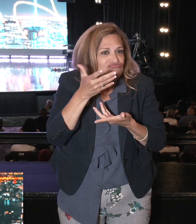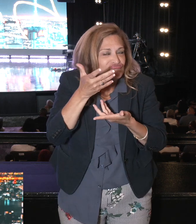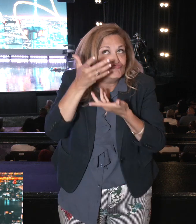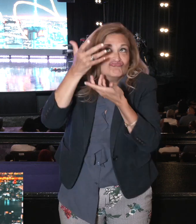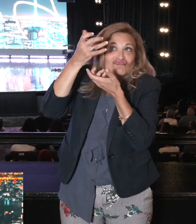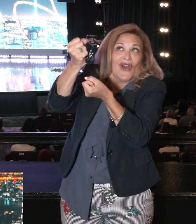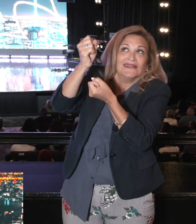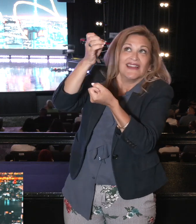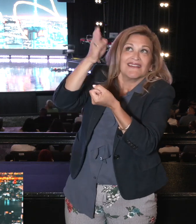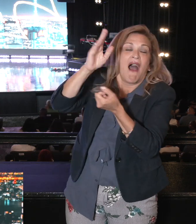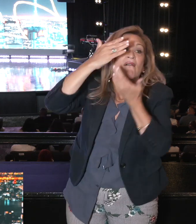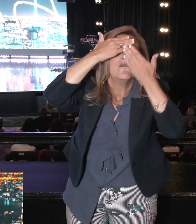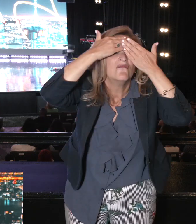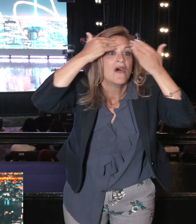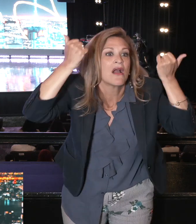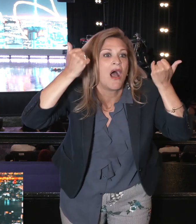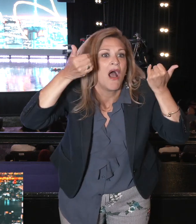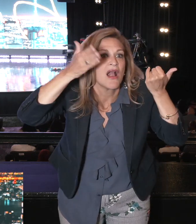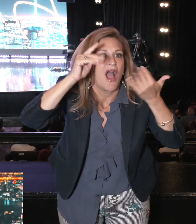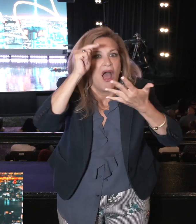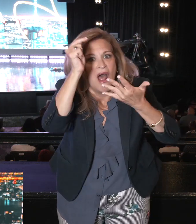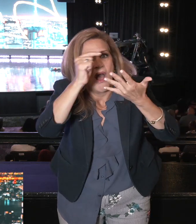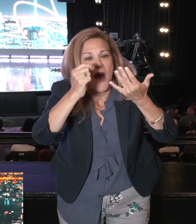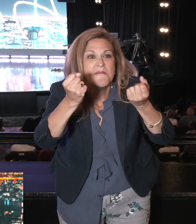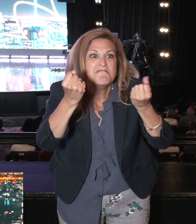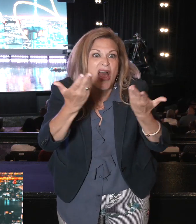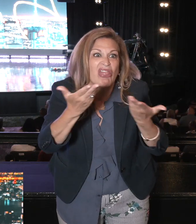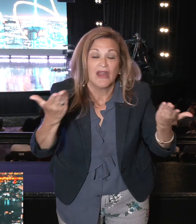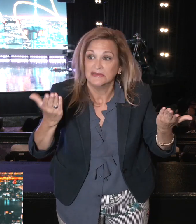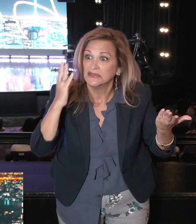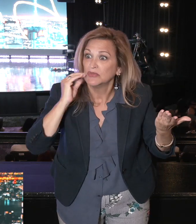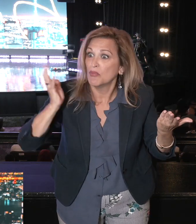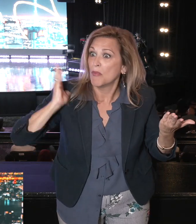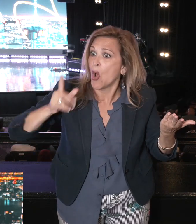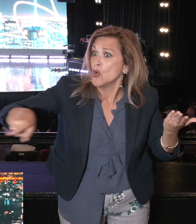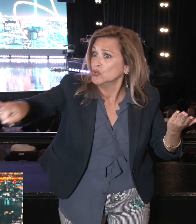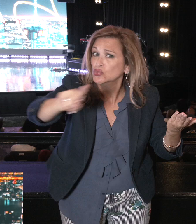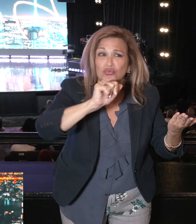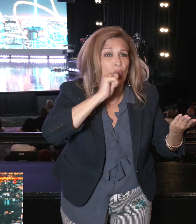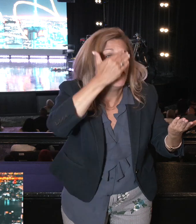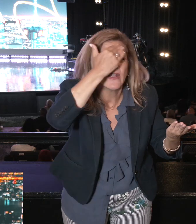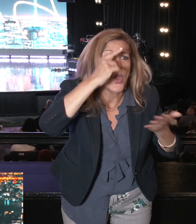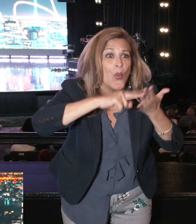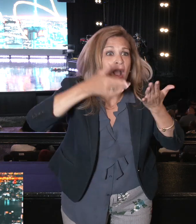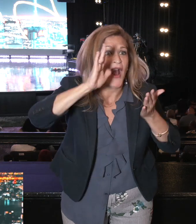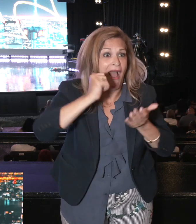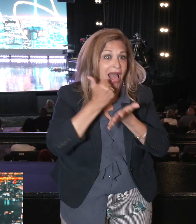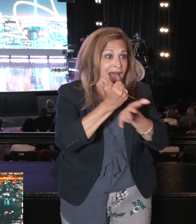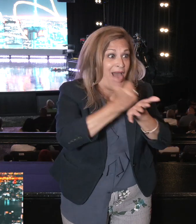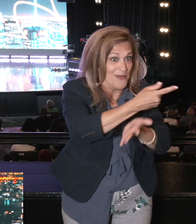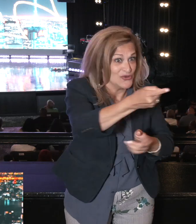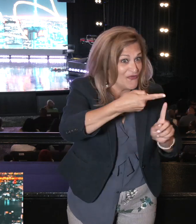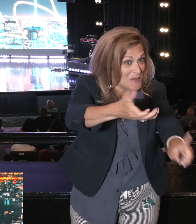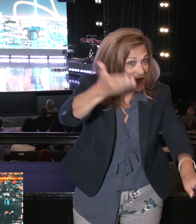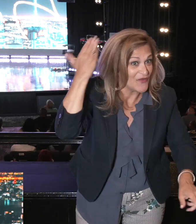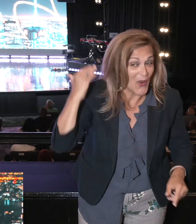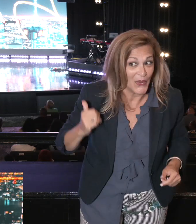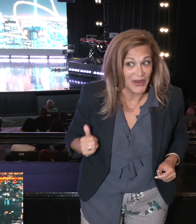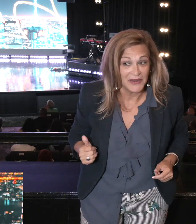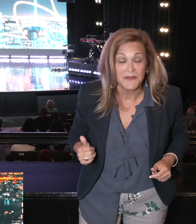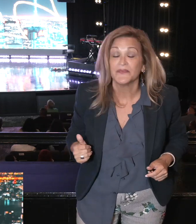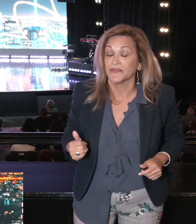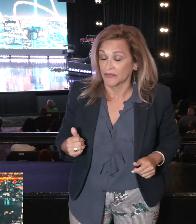They forgot what God has done. Never forget what God has brought you. The apostle Paul, three times on my account, wrote in